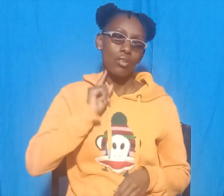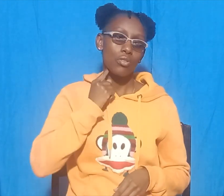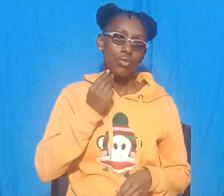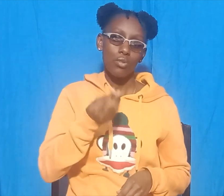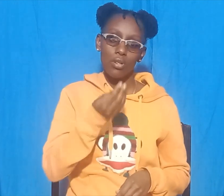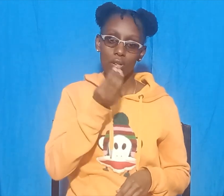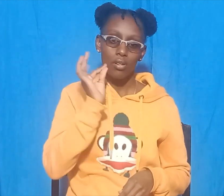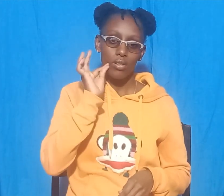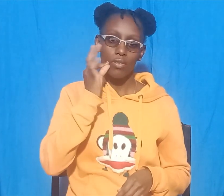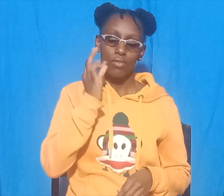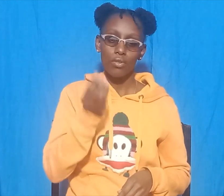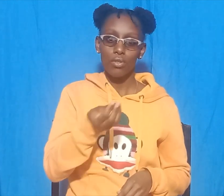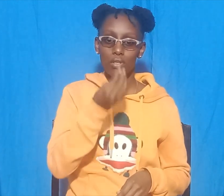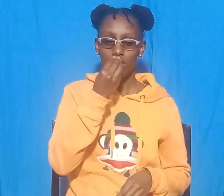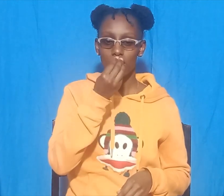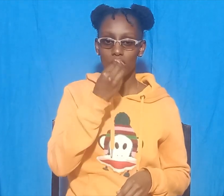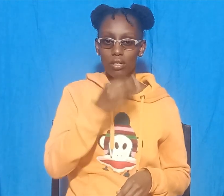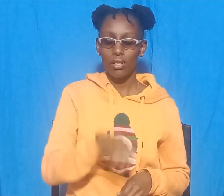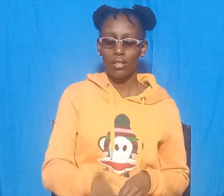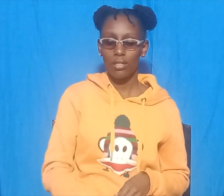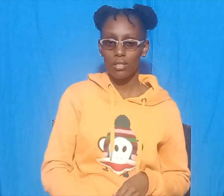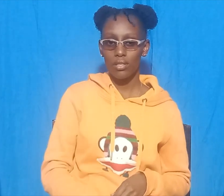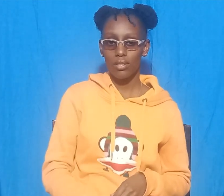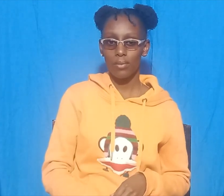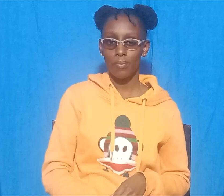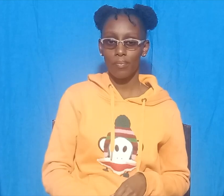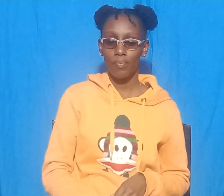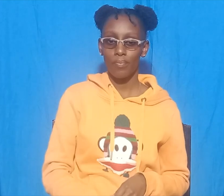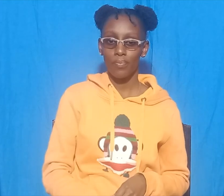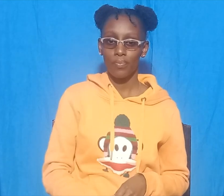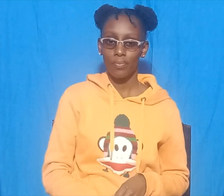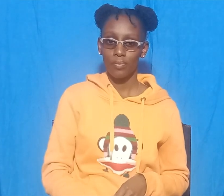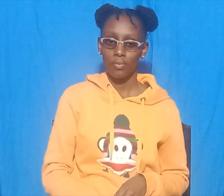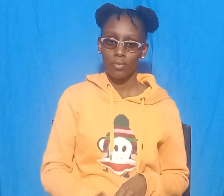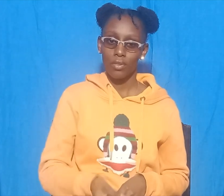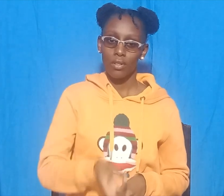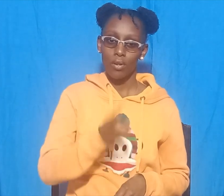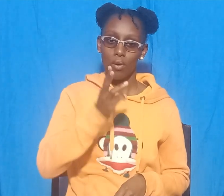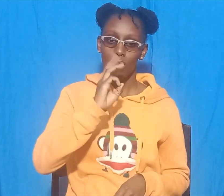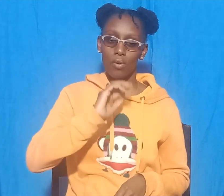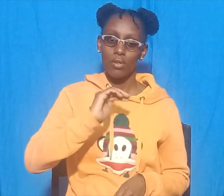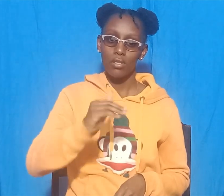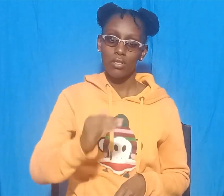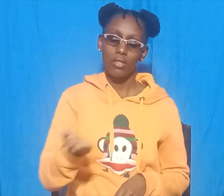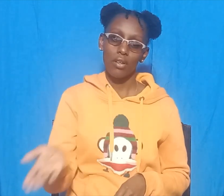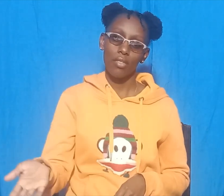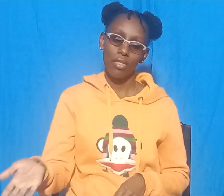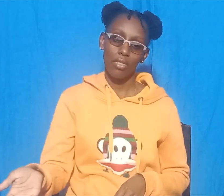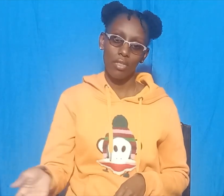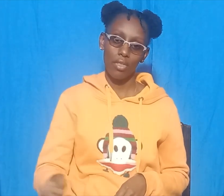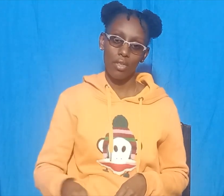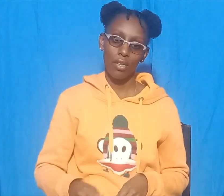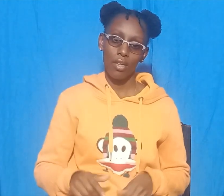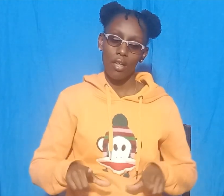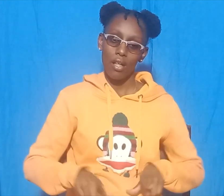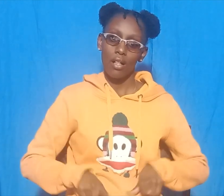fruits that grew on the tree. Now, in the ocean, there lived a crocodile.